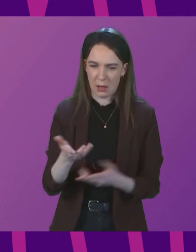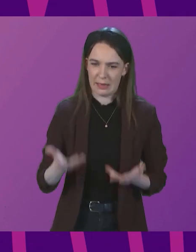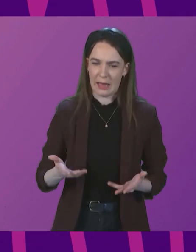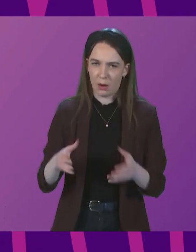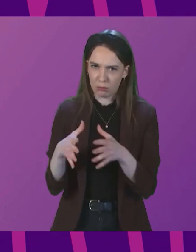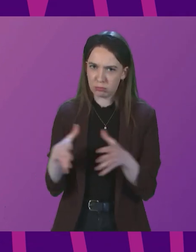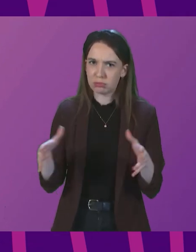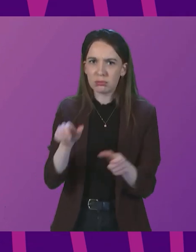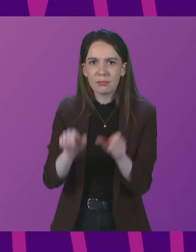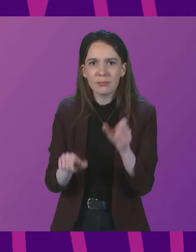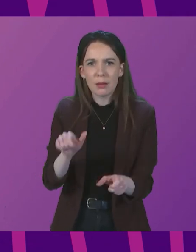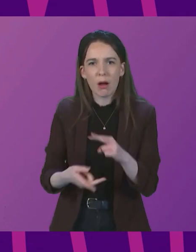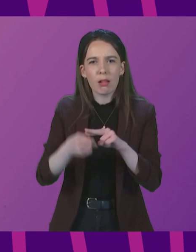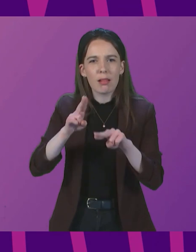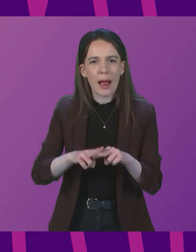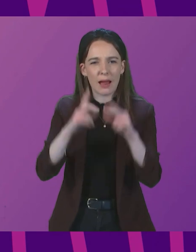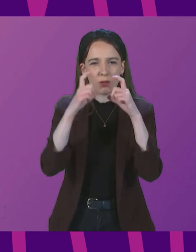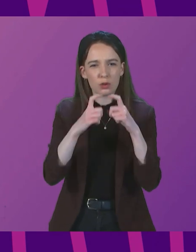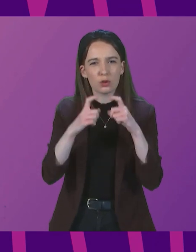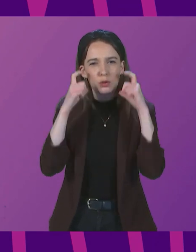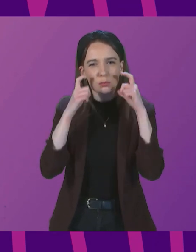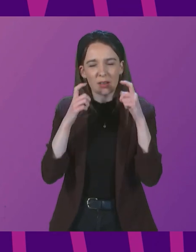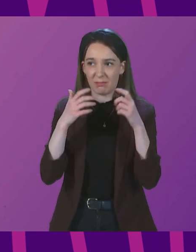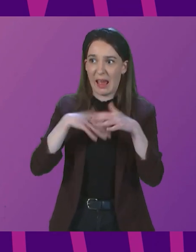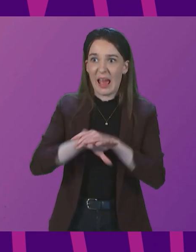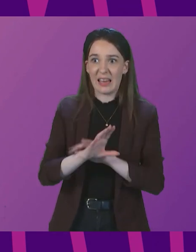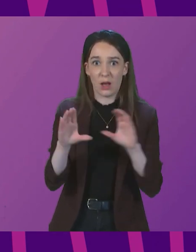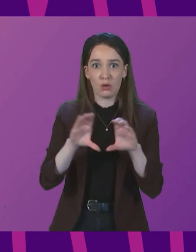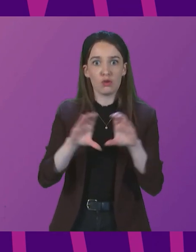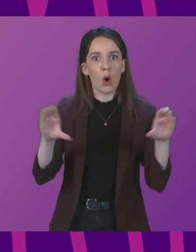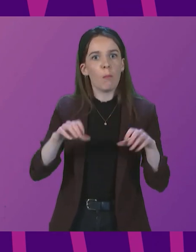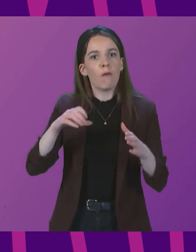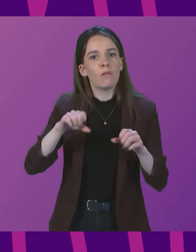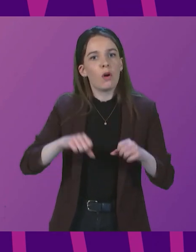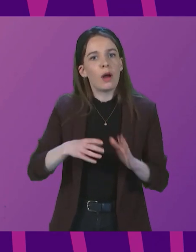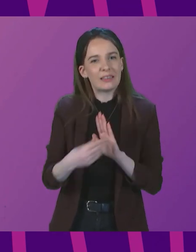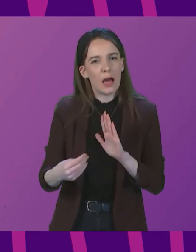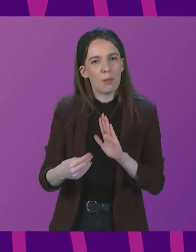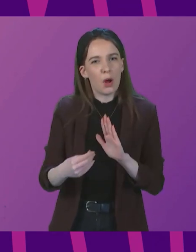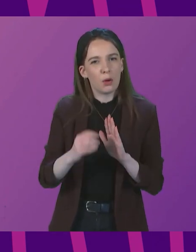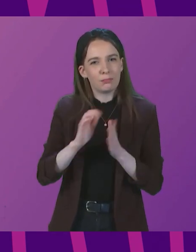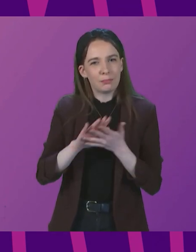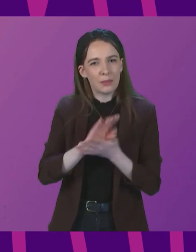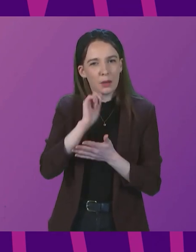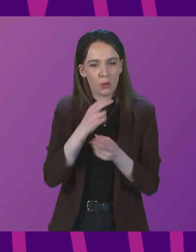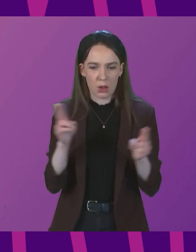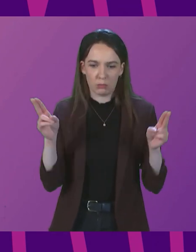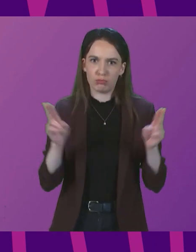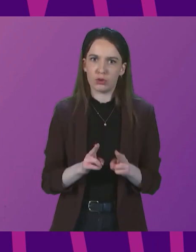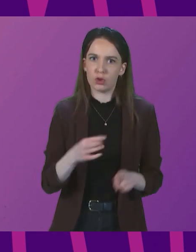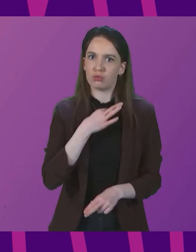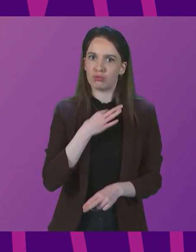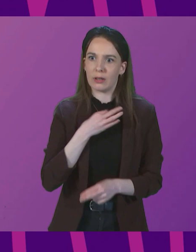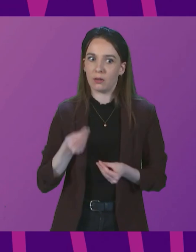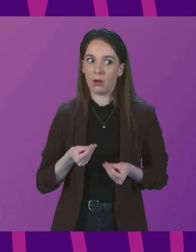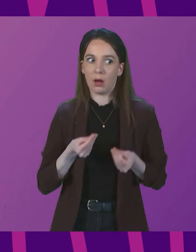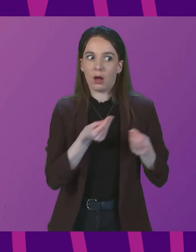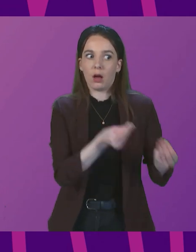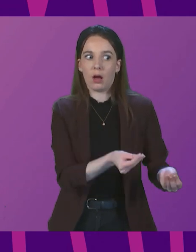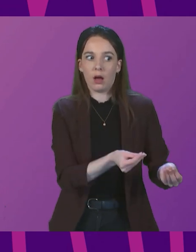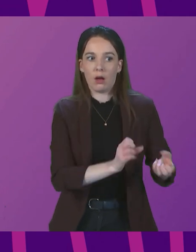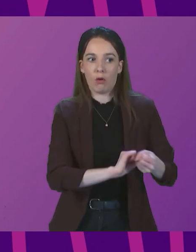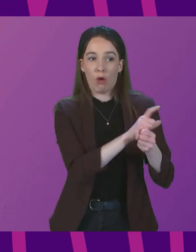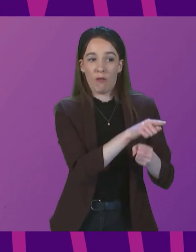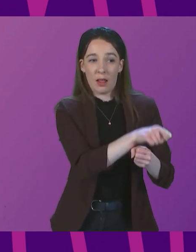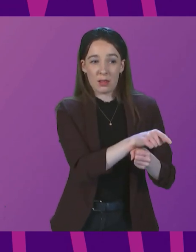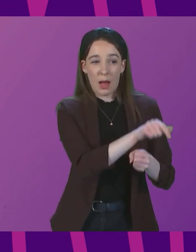now, if wearing a face covering in a supermarket, for example, might be reducing the risk of passing the virus to somebody who, if they did get it,